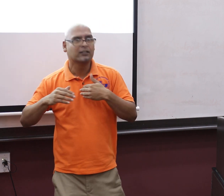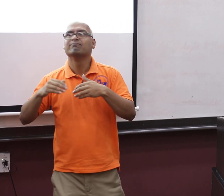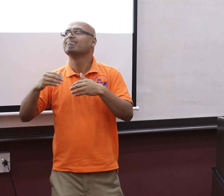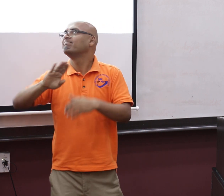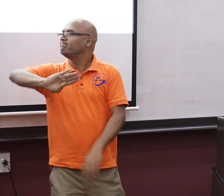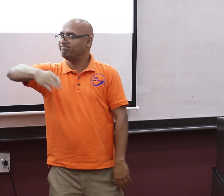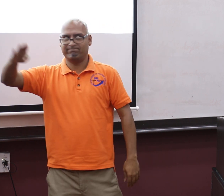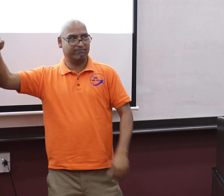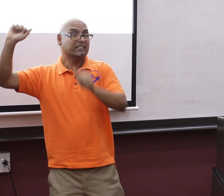working in grocery stores.